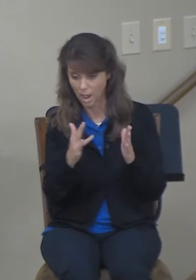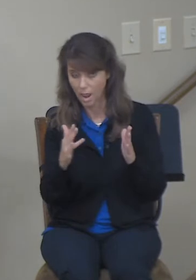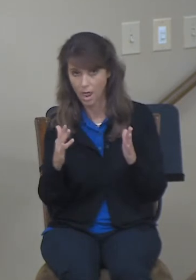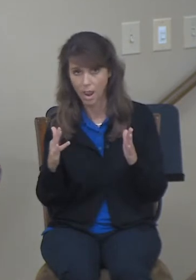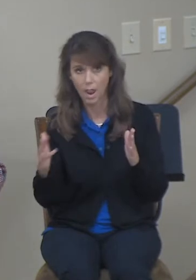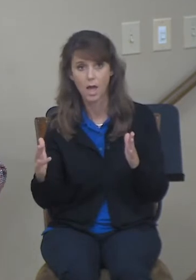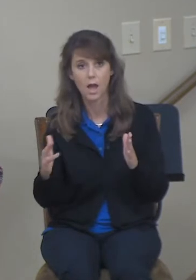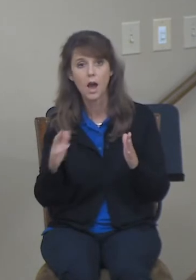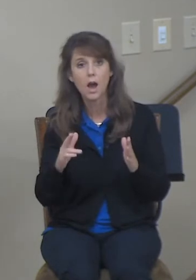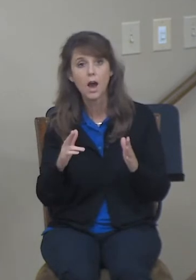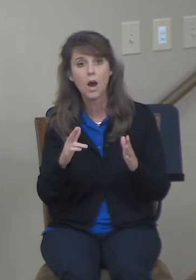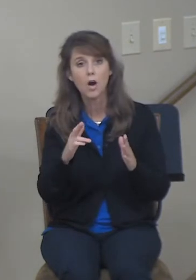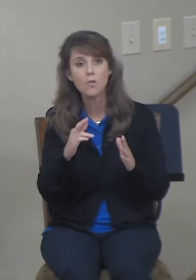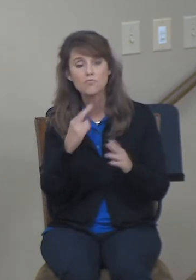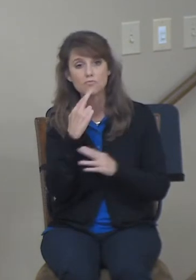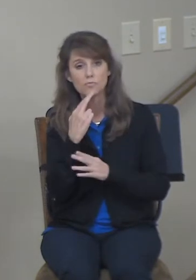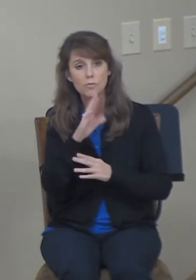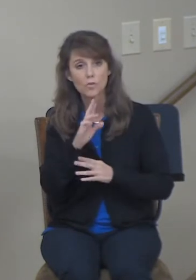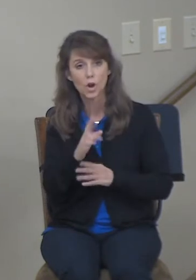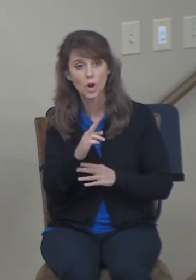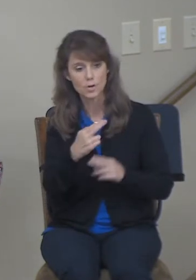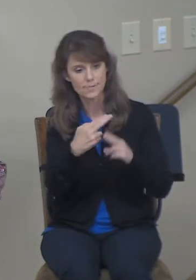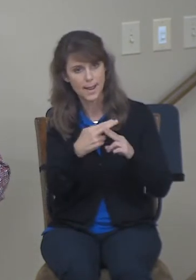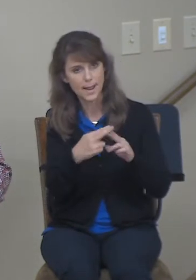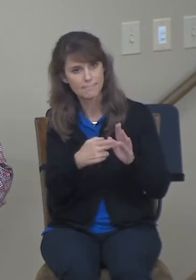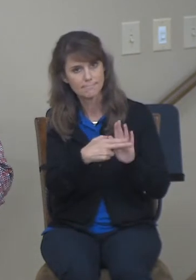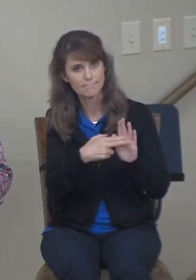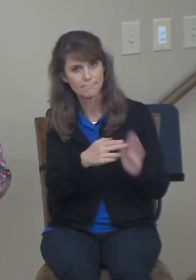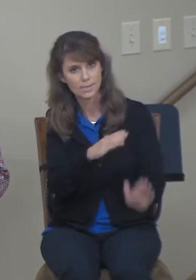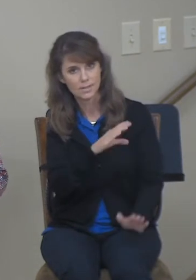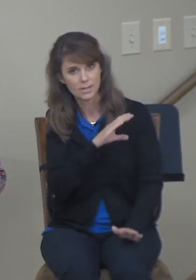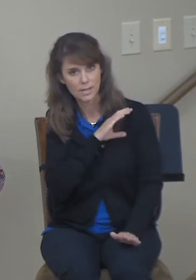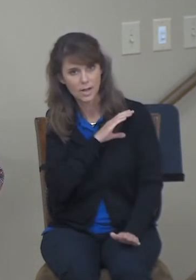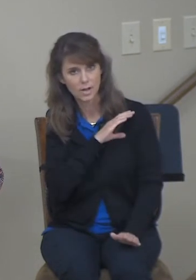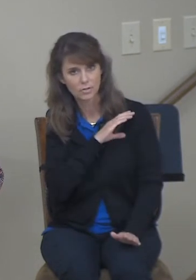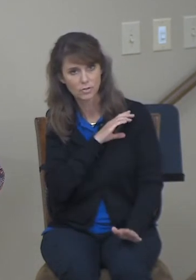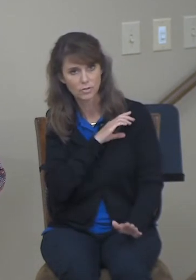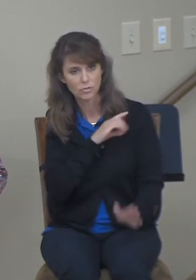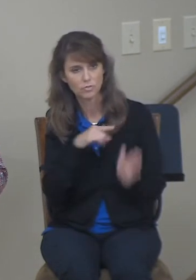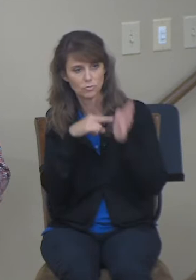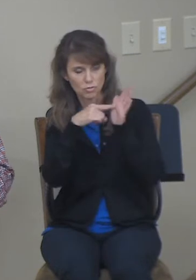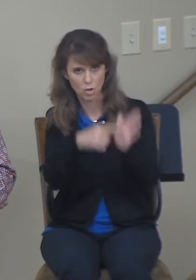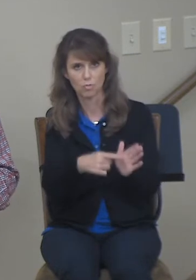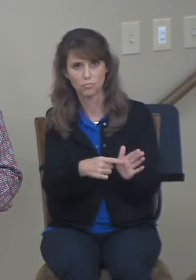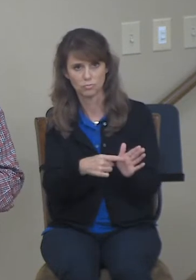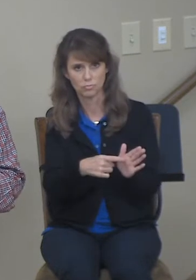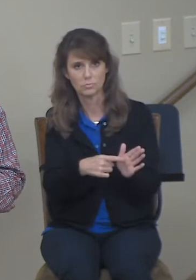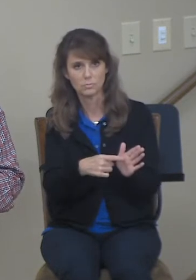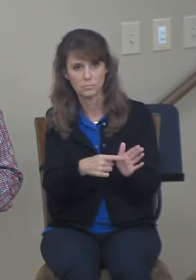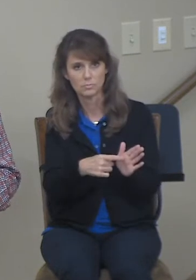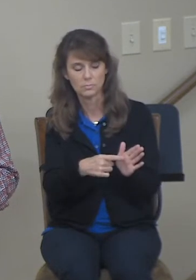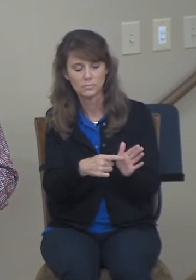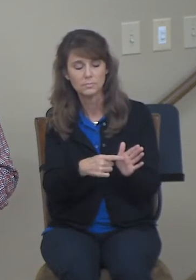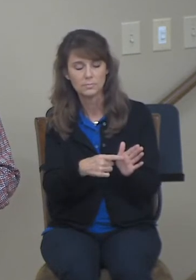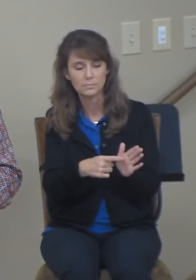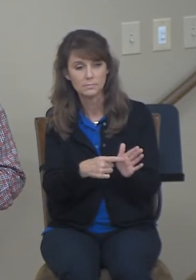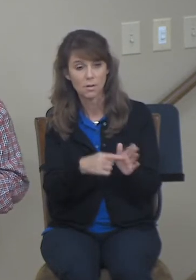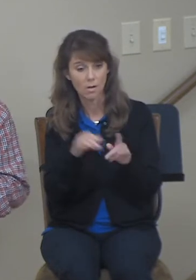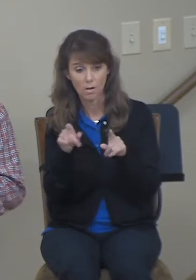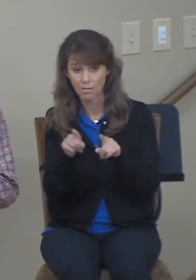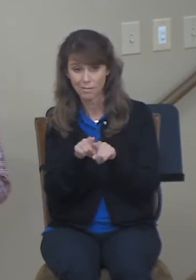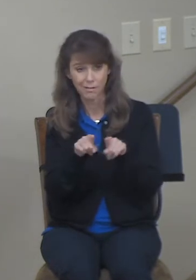Ruth's reputation preceded her, and it was attitude how she conducted herself. But the same is true of Boaz.